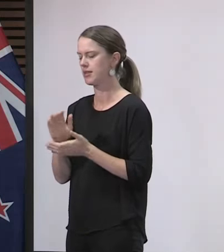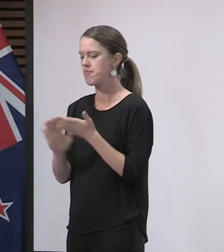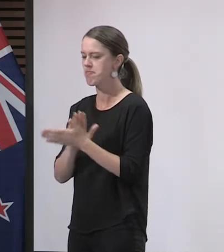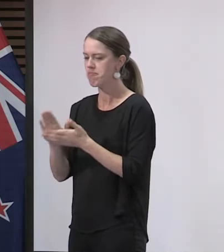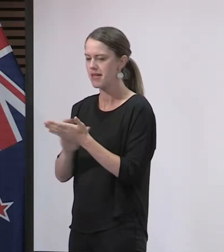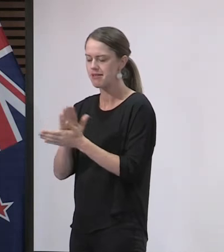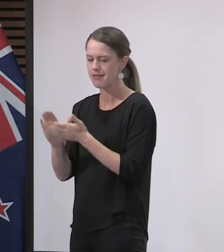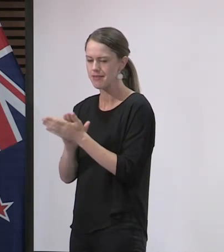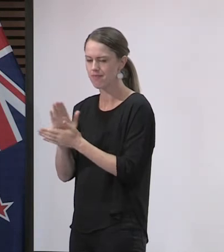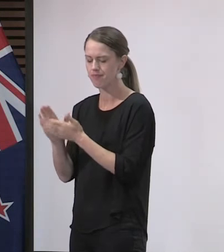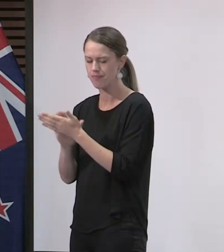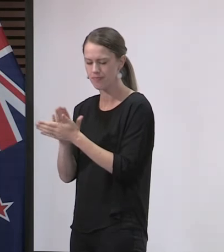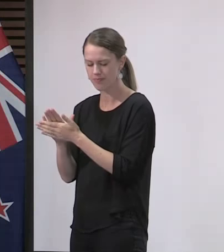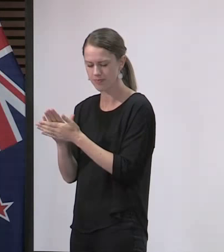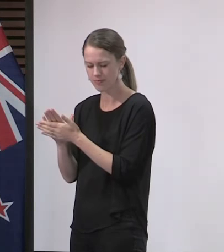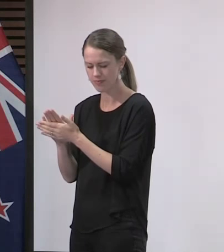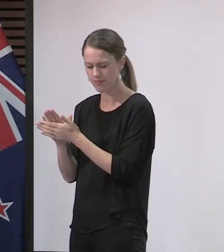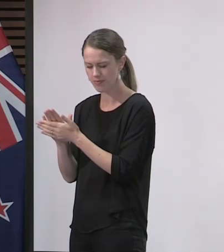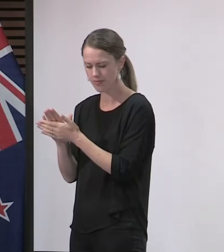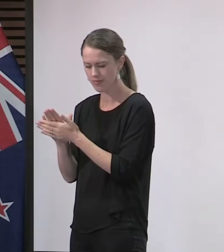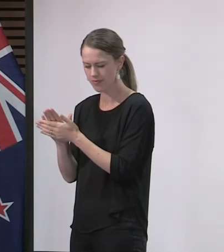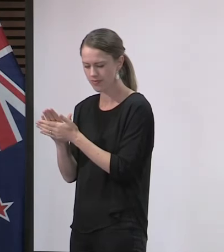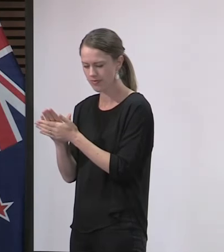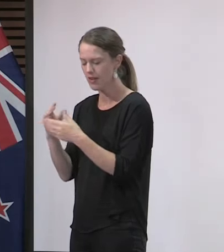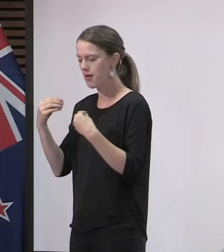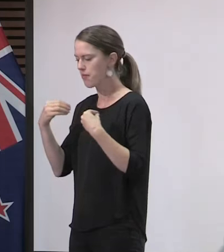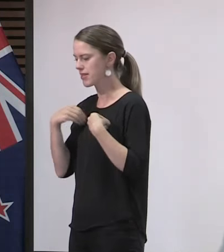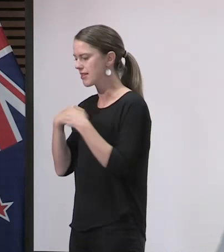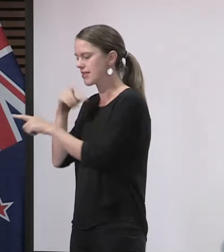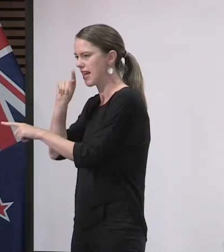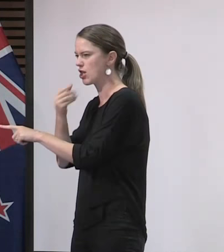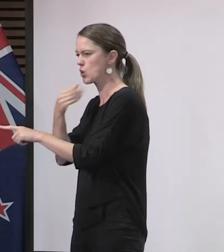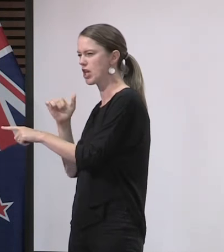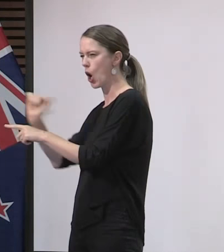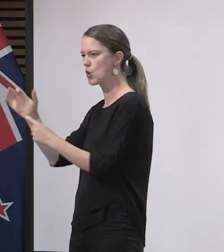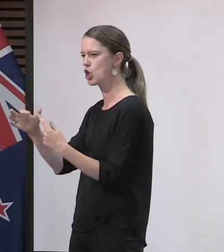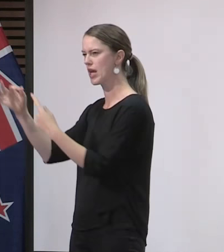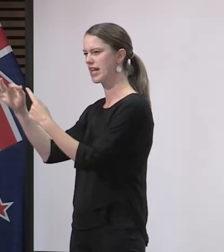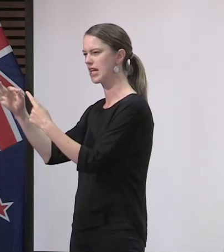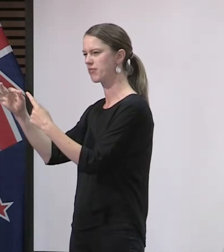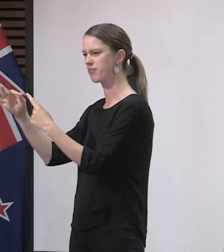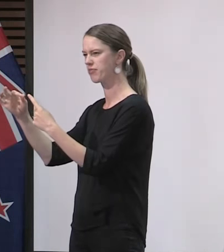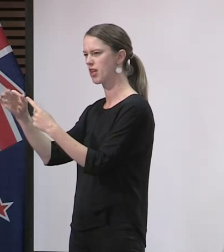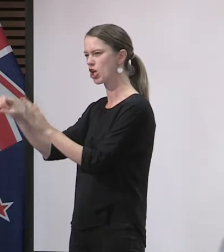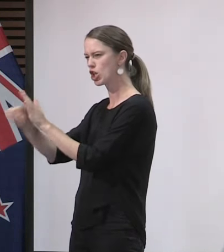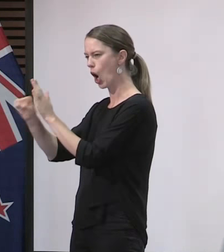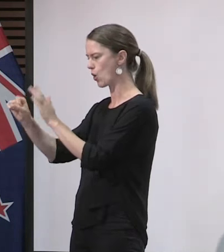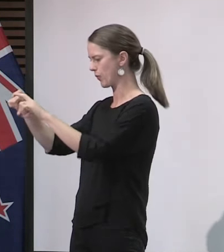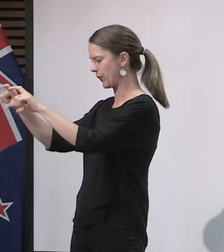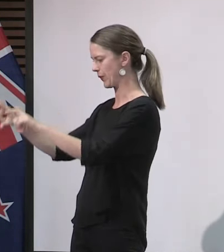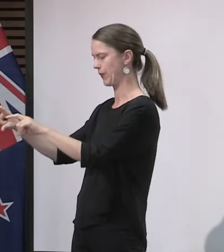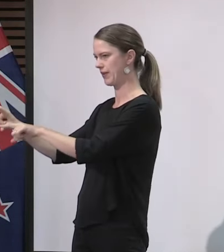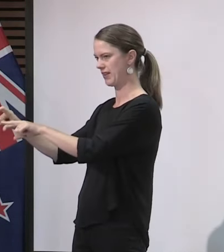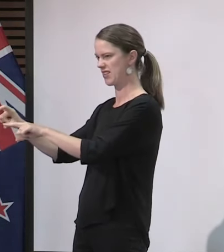or premises to display that single QR code that is related to the unique New Zealand business number.